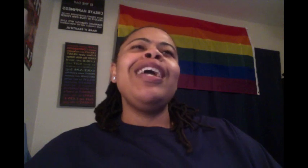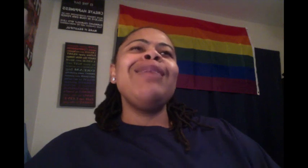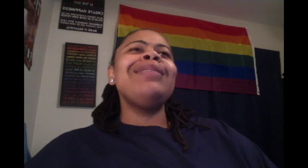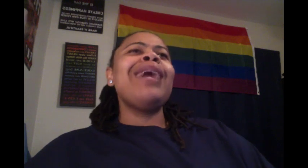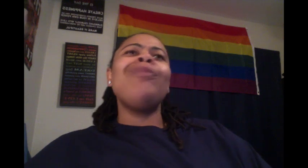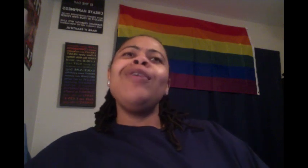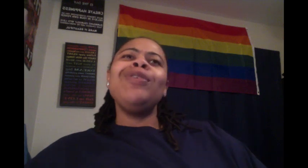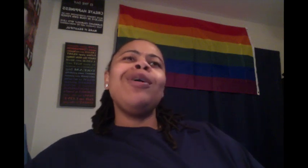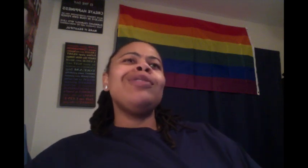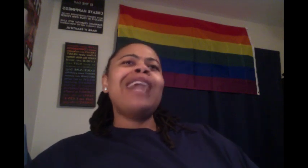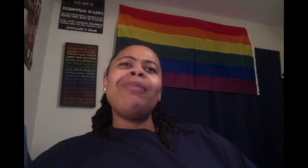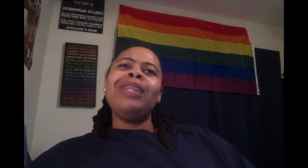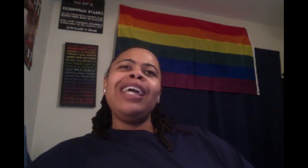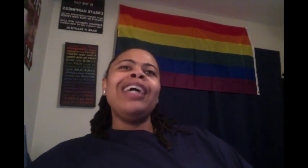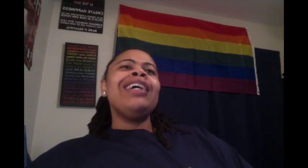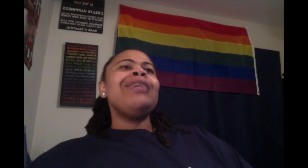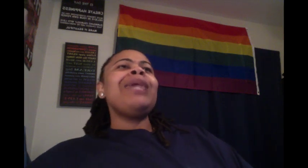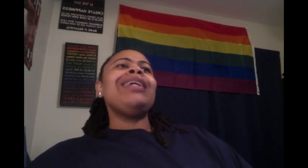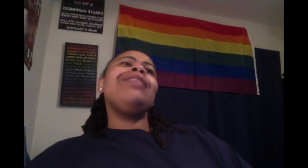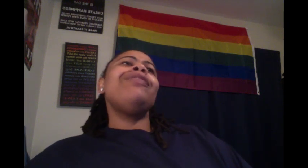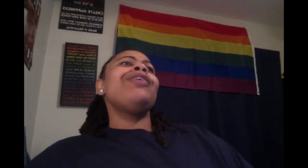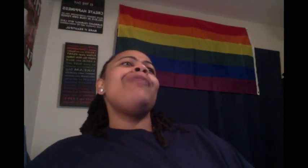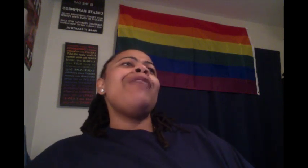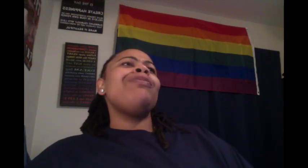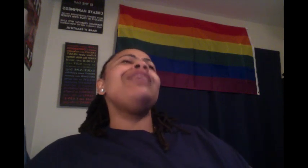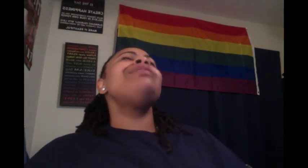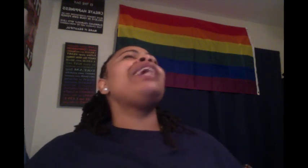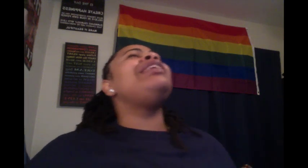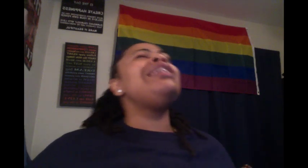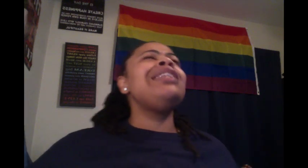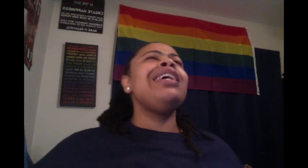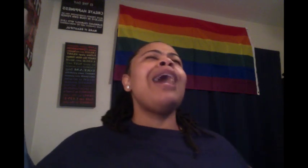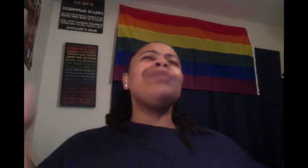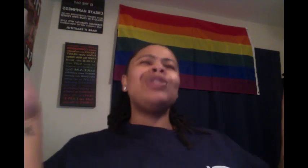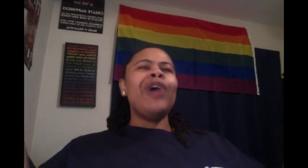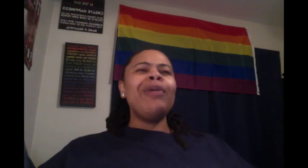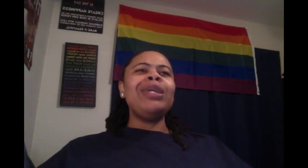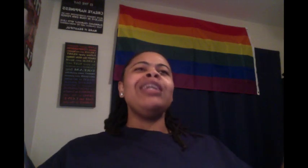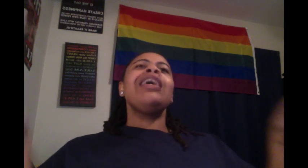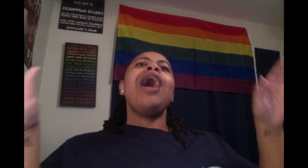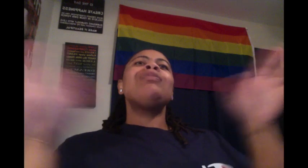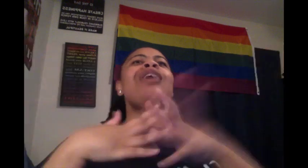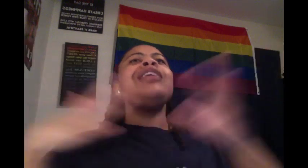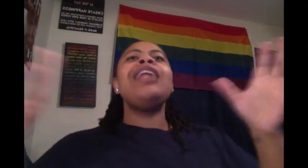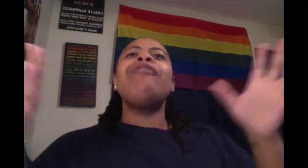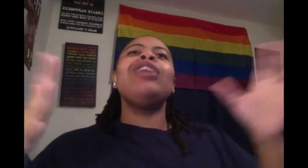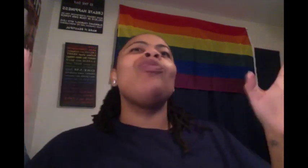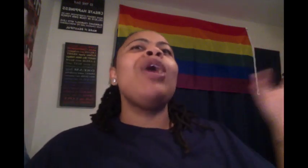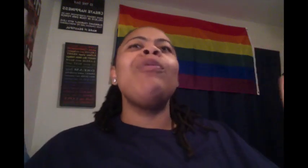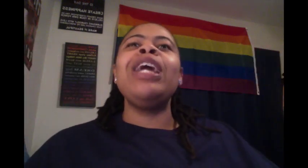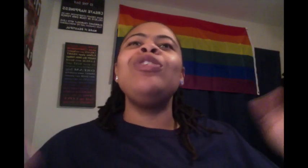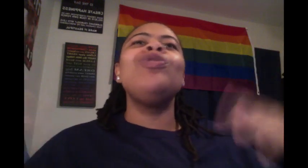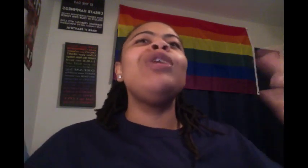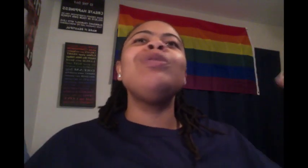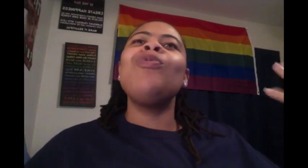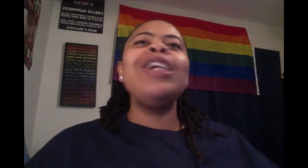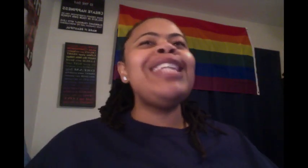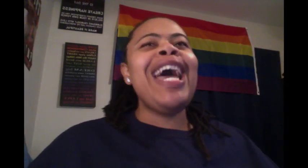he was like, well, if you don't stop playing, he was like, get the fuck away from me. He was like, listen, I'm sorry. I'm sorry that I fucked around with that dude. It was a one-time